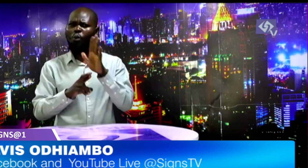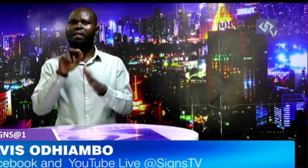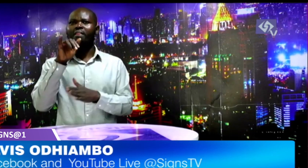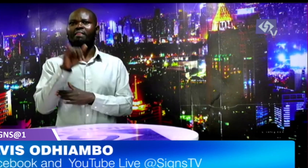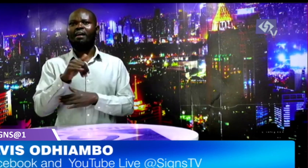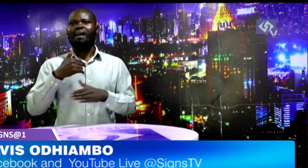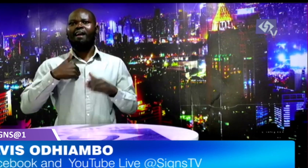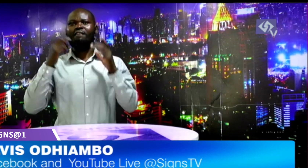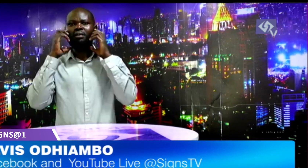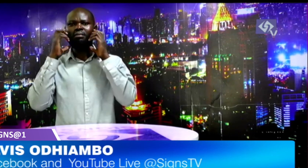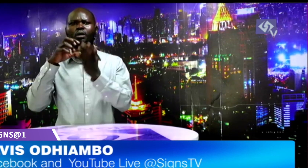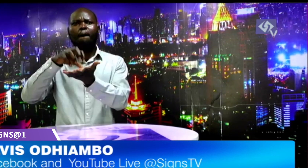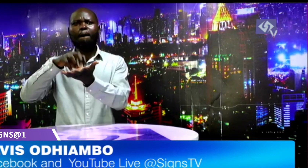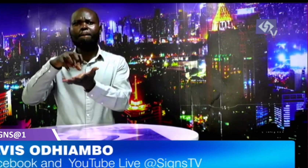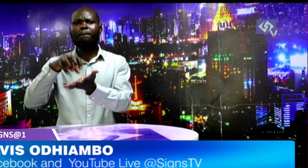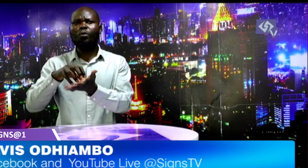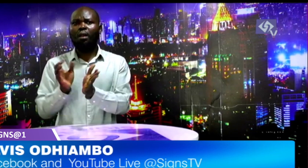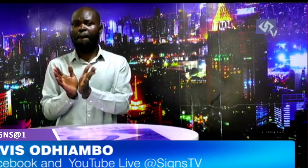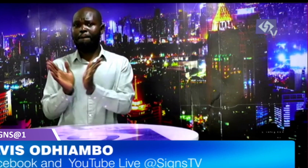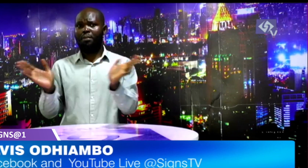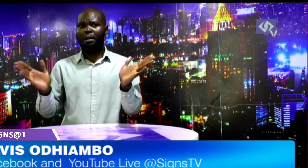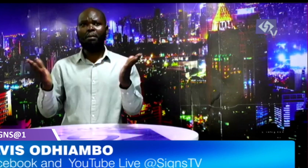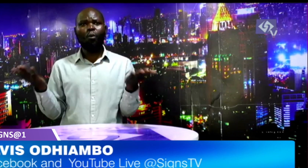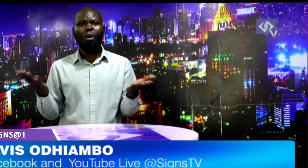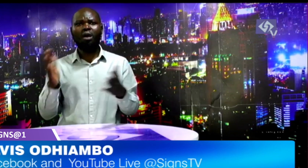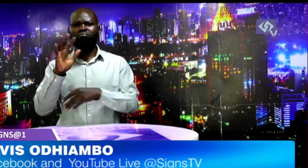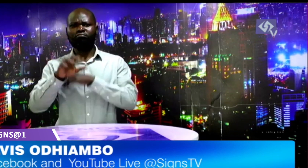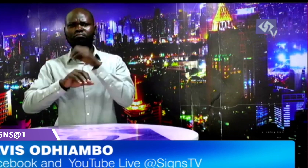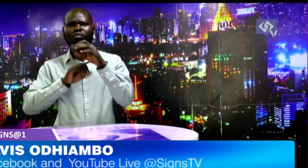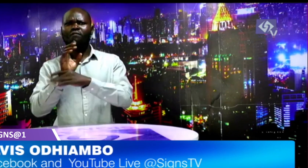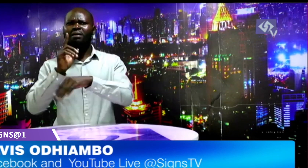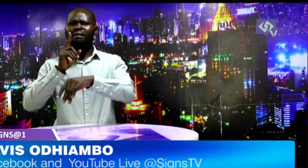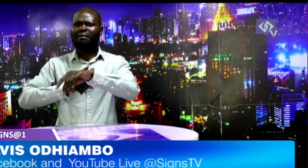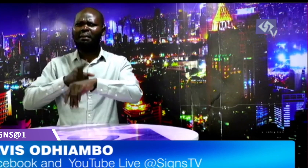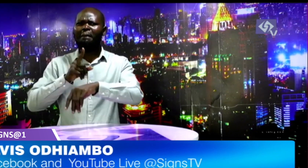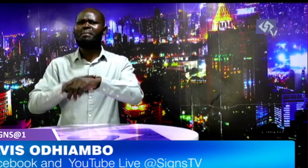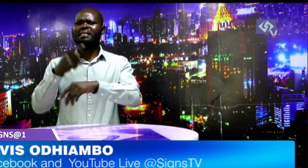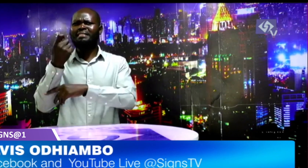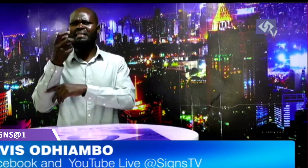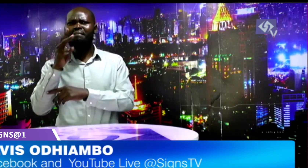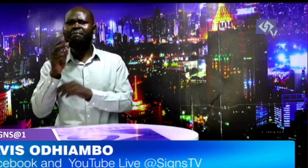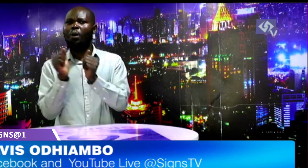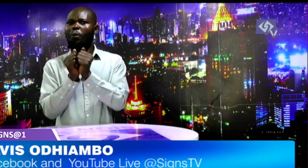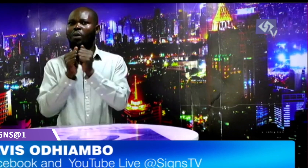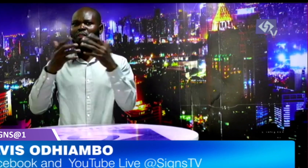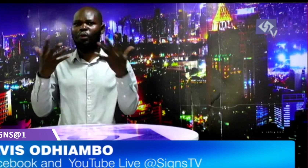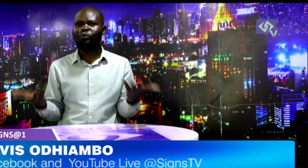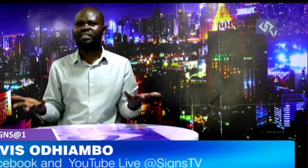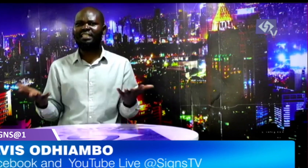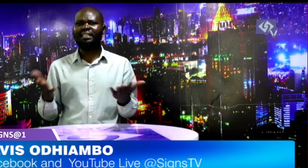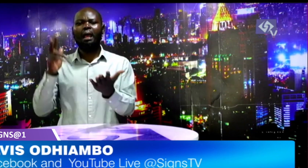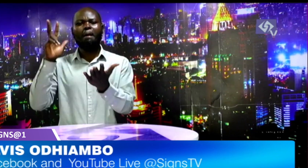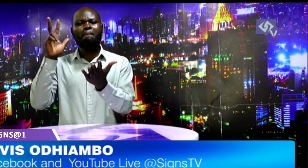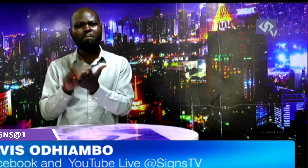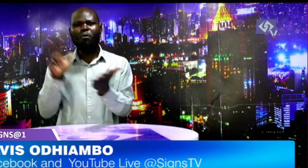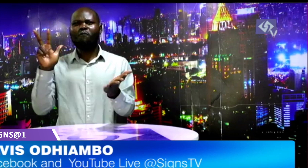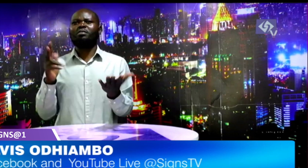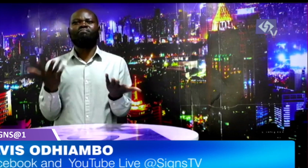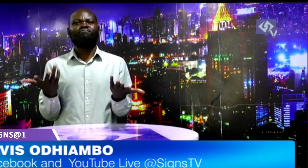ruled that mackenzie conducted a public exhibition of films on times television without the approval of the